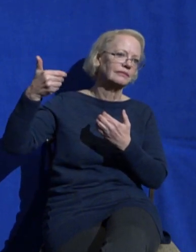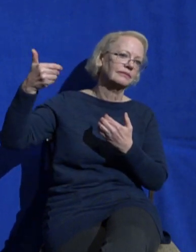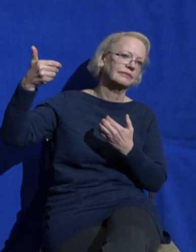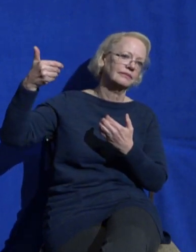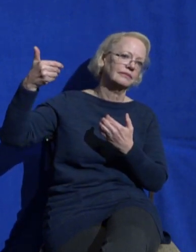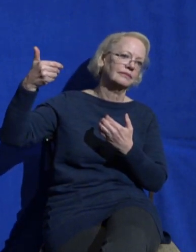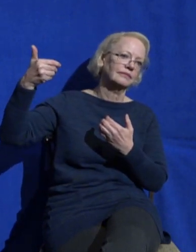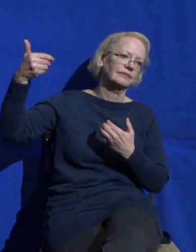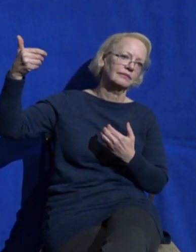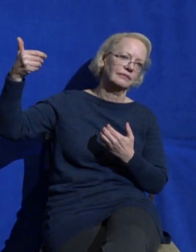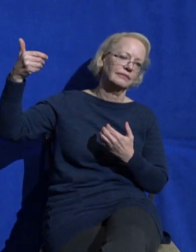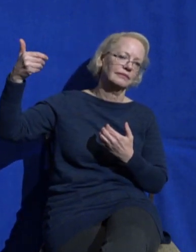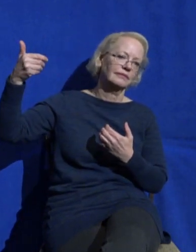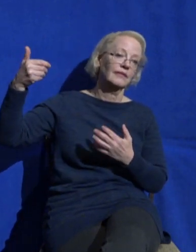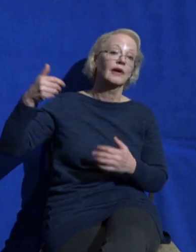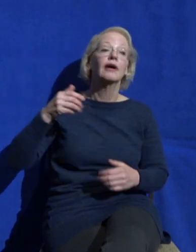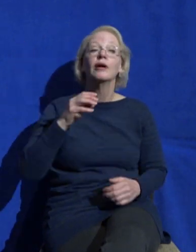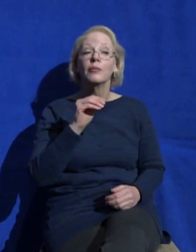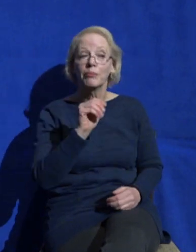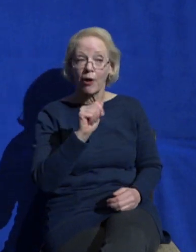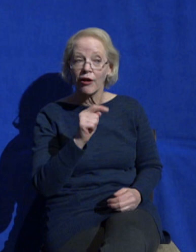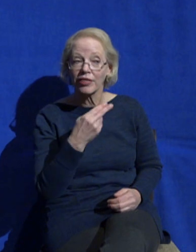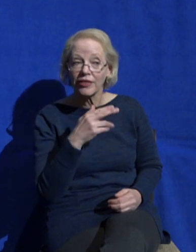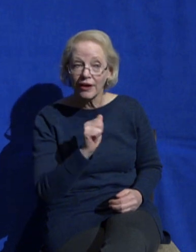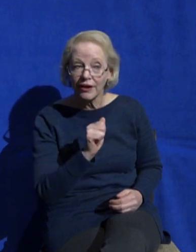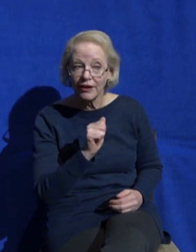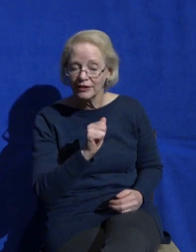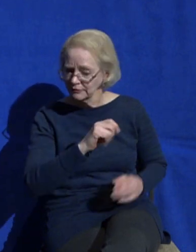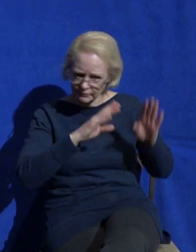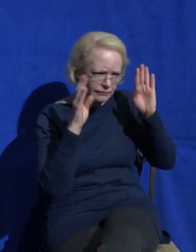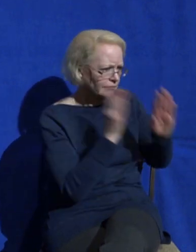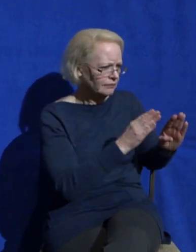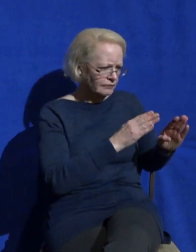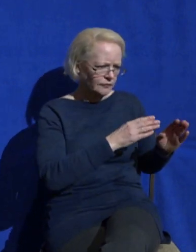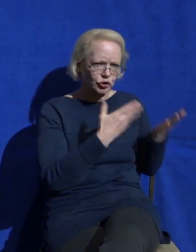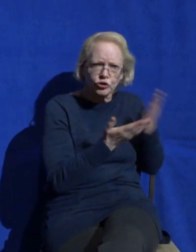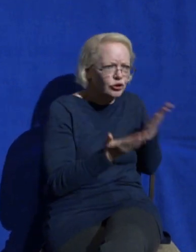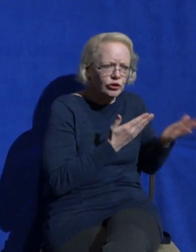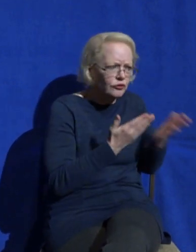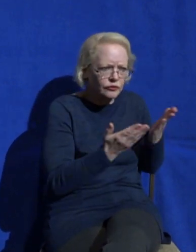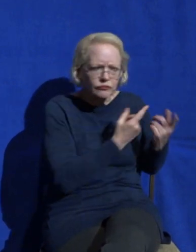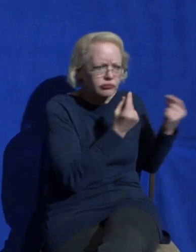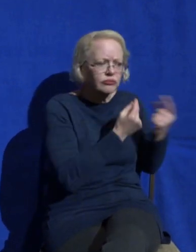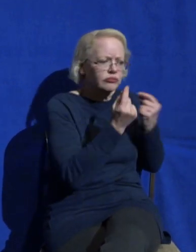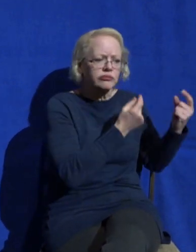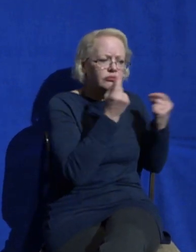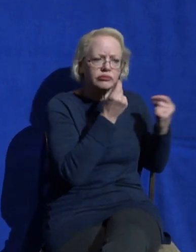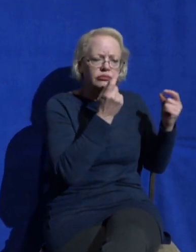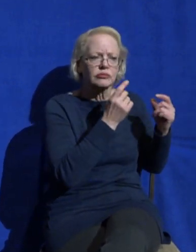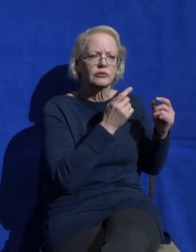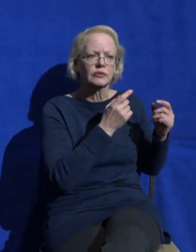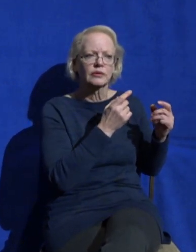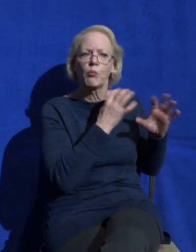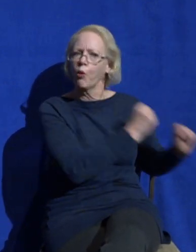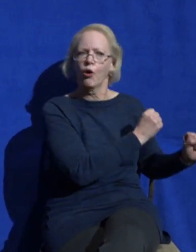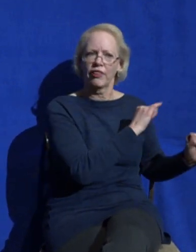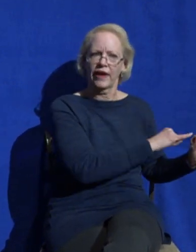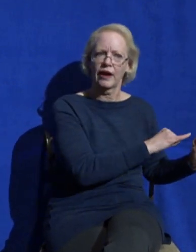Martha is distracted and then when she compares herself to Mary she becomes increasingly resentful.